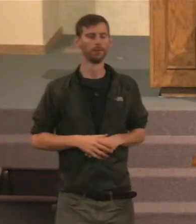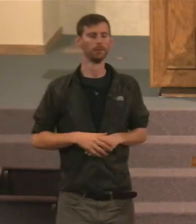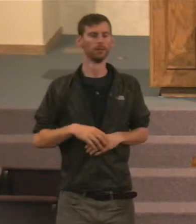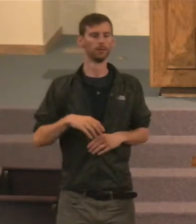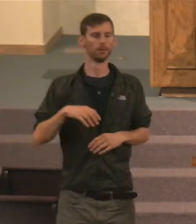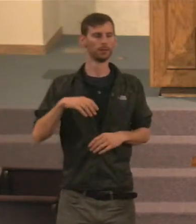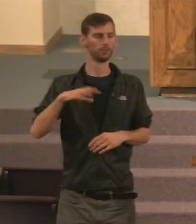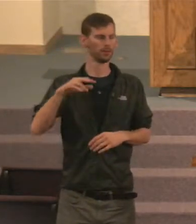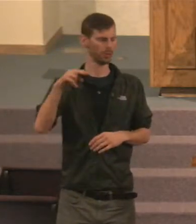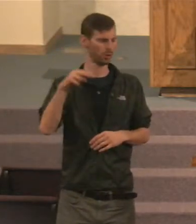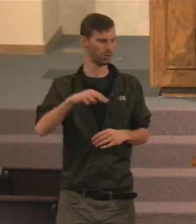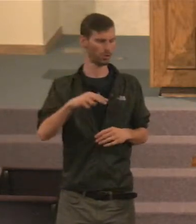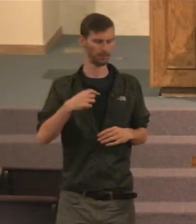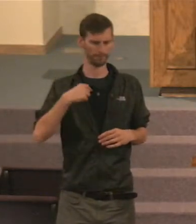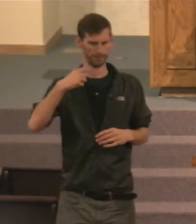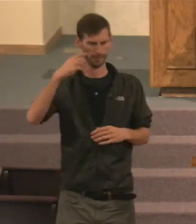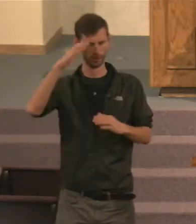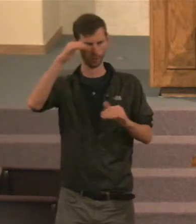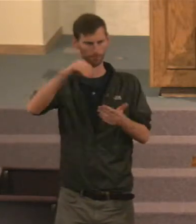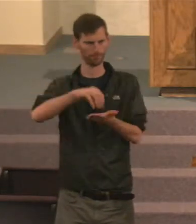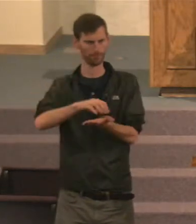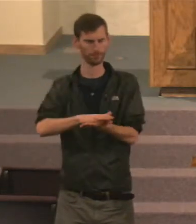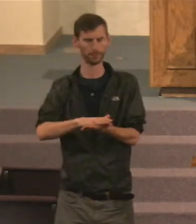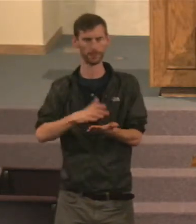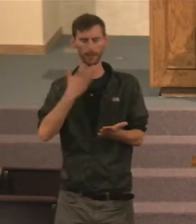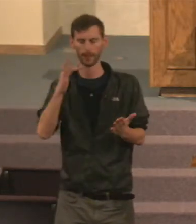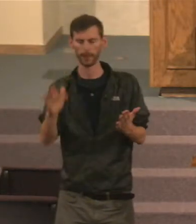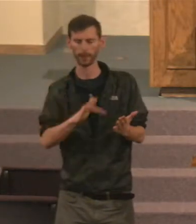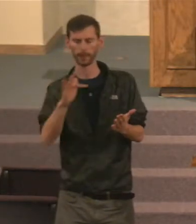I think I put this down, I hope I did, From the book of,